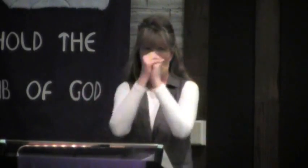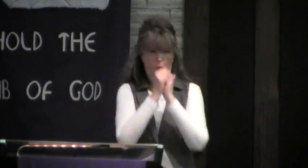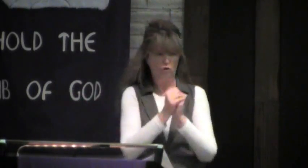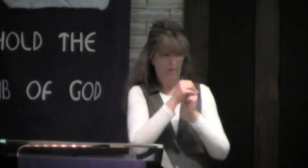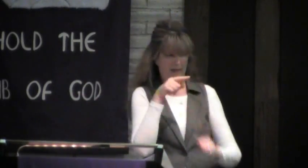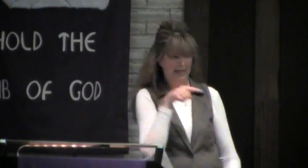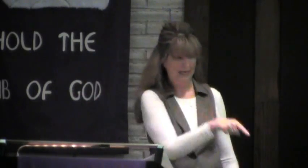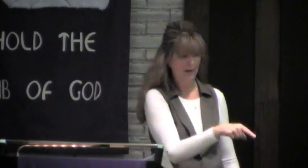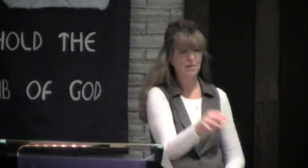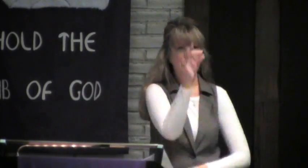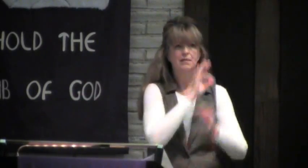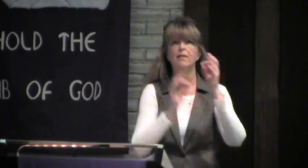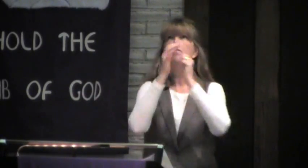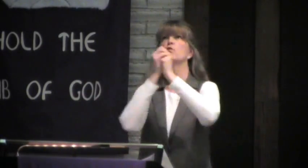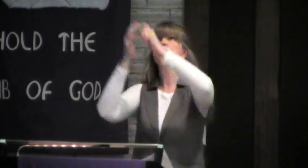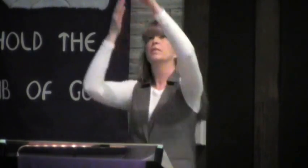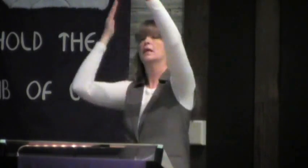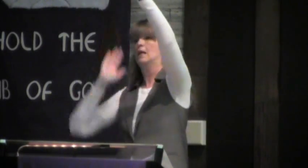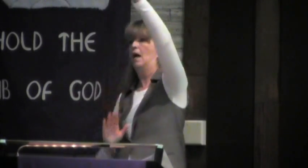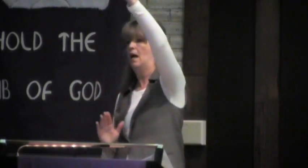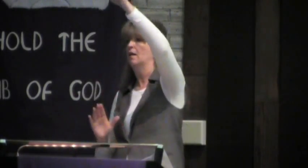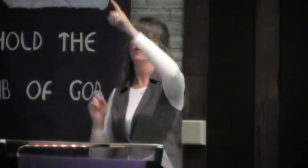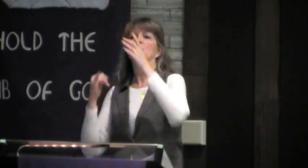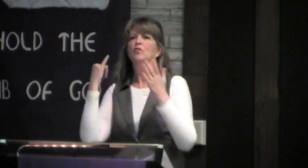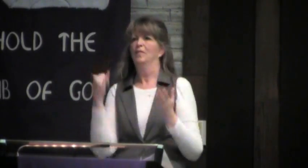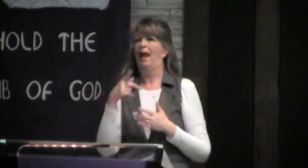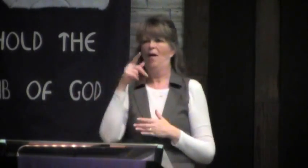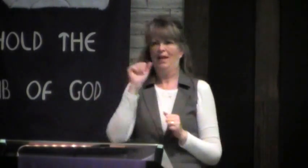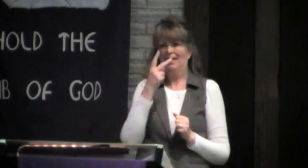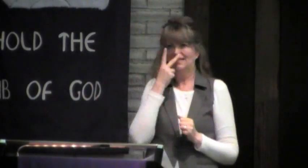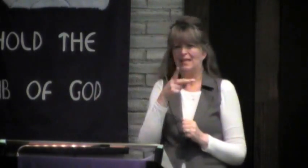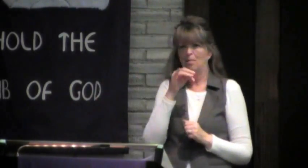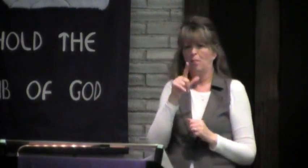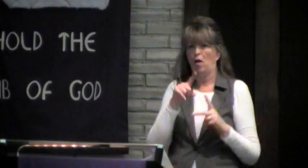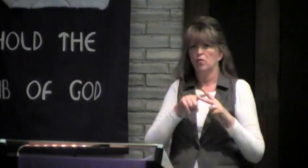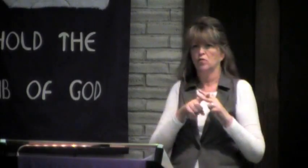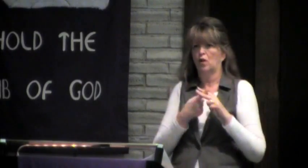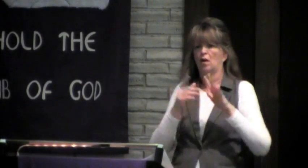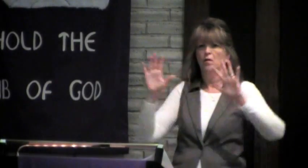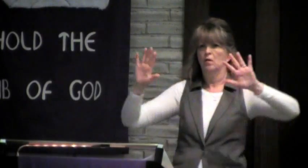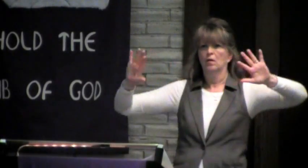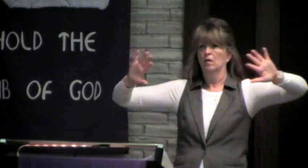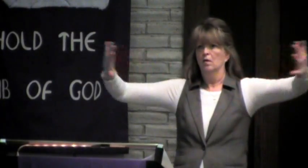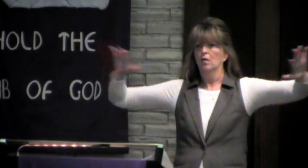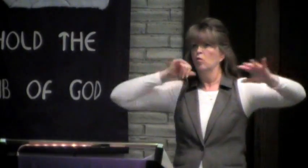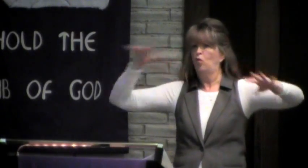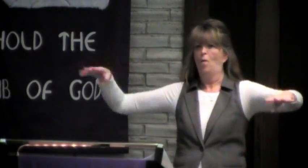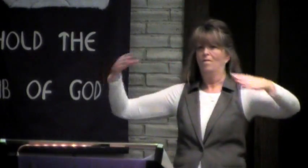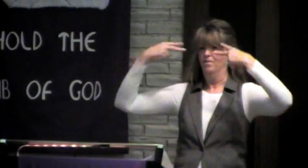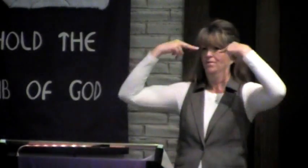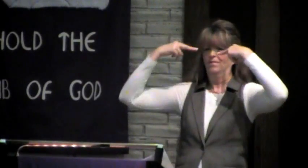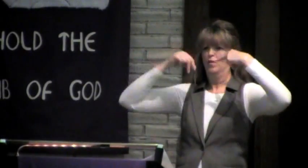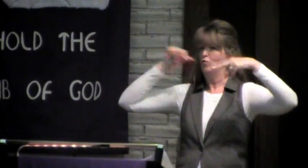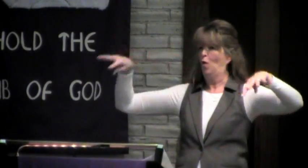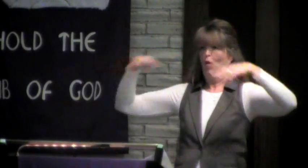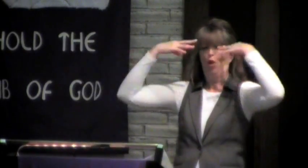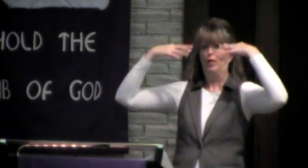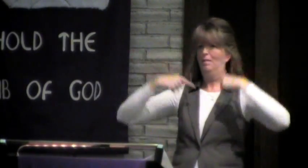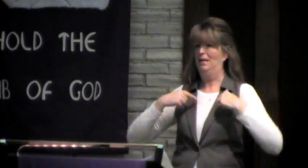giving up and being sacrificial. And that concerned Paul a lot because he wanted to see the attention being on God,